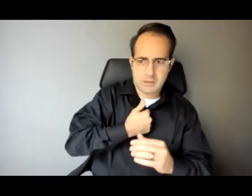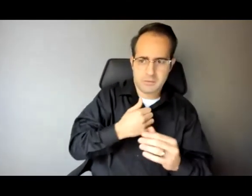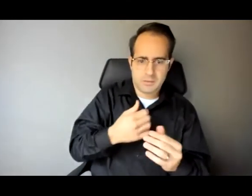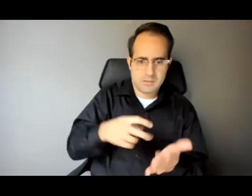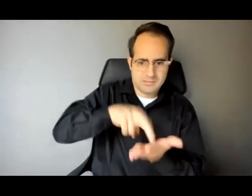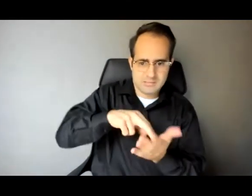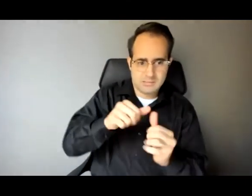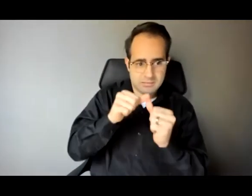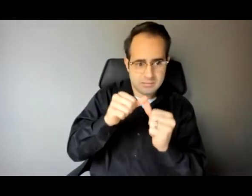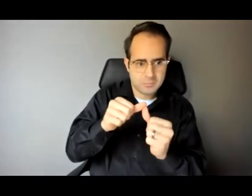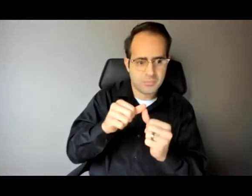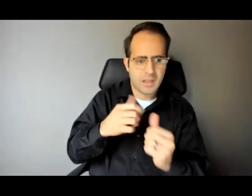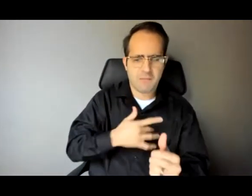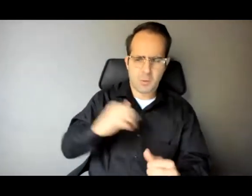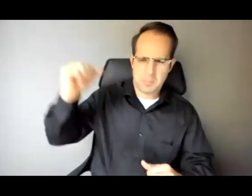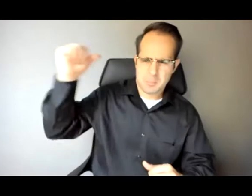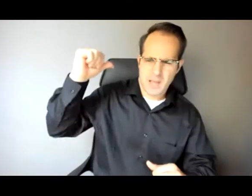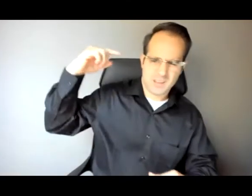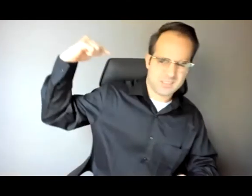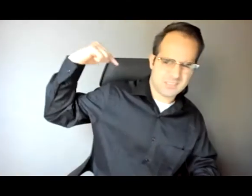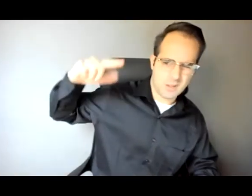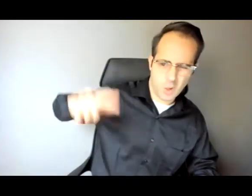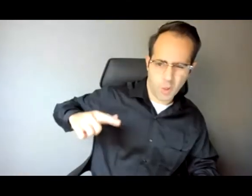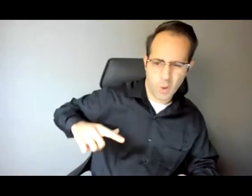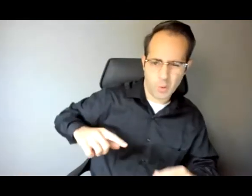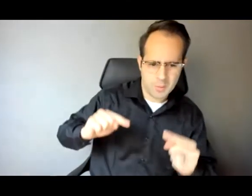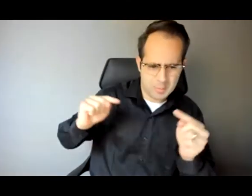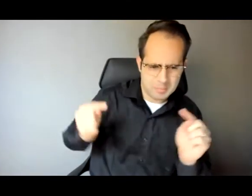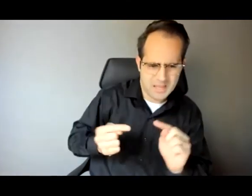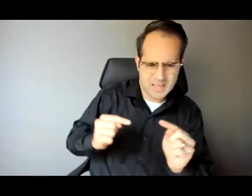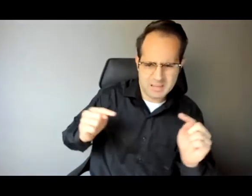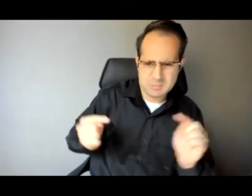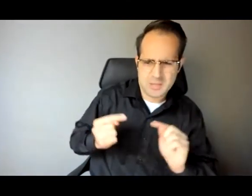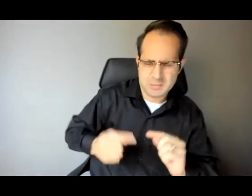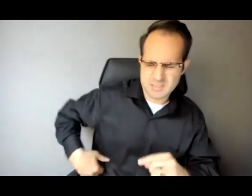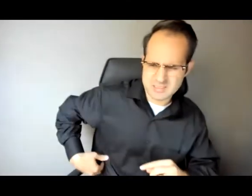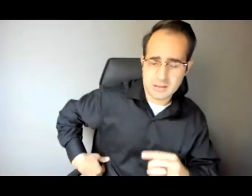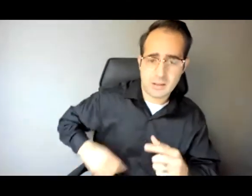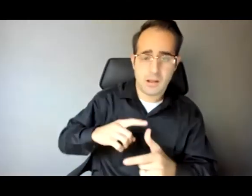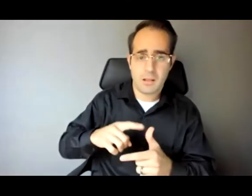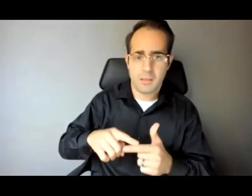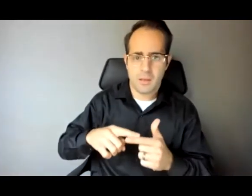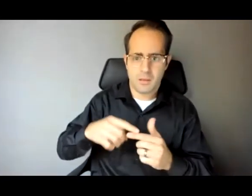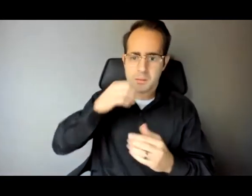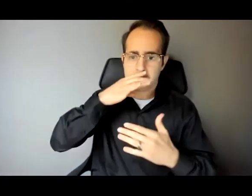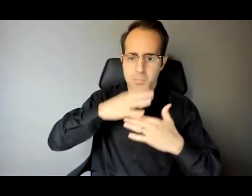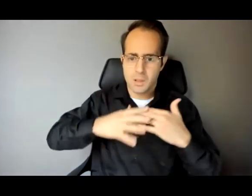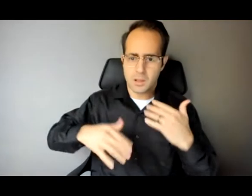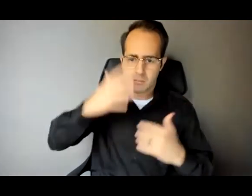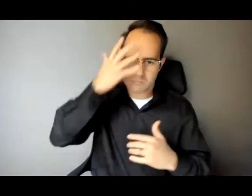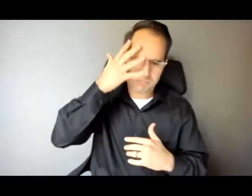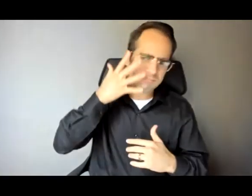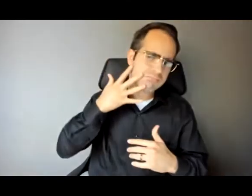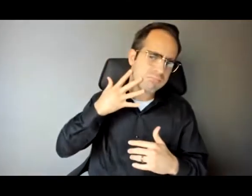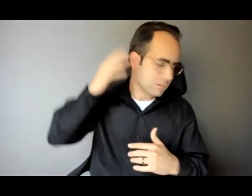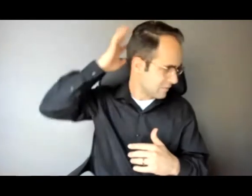sharp pain in my lower back. And then I noticed blood rolling down my face from the back of my head. Before I could fully